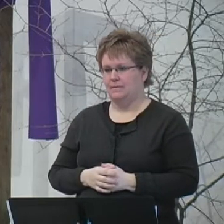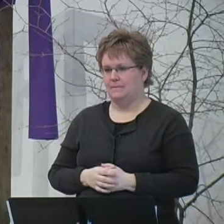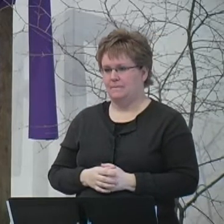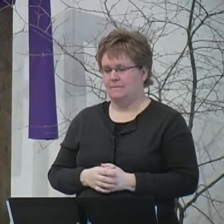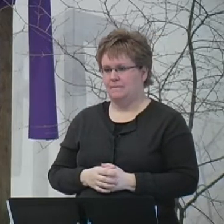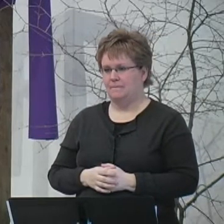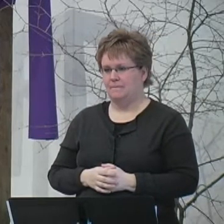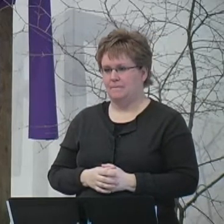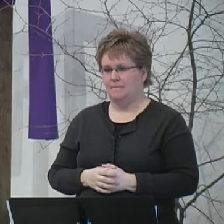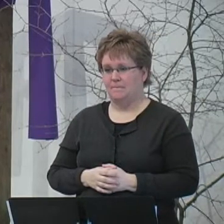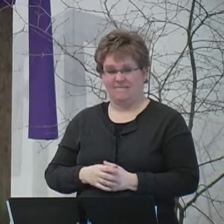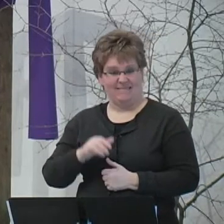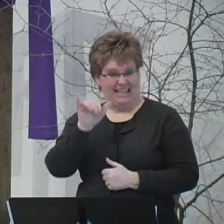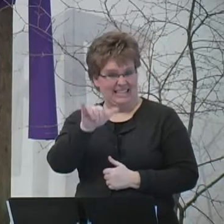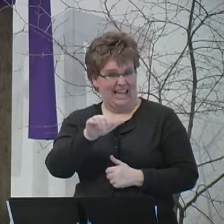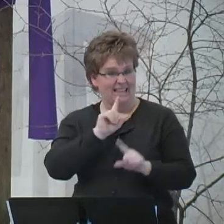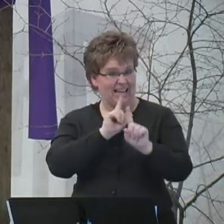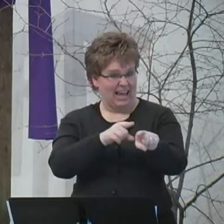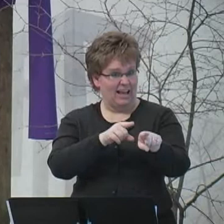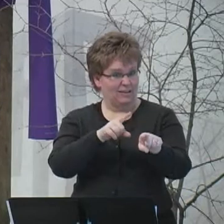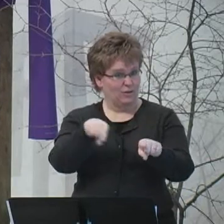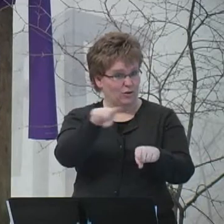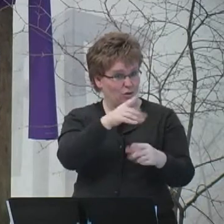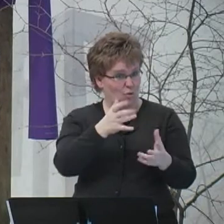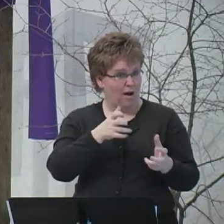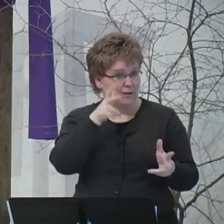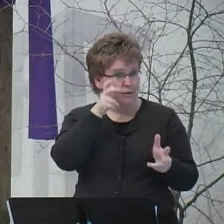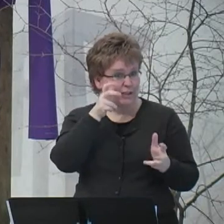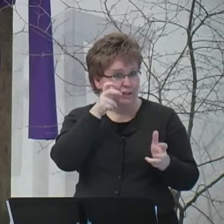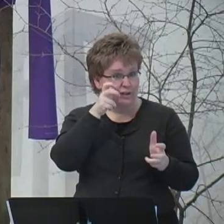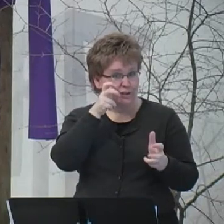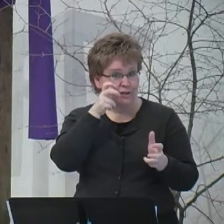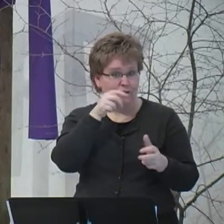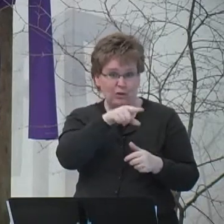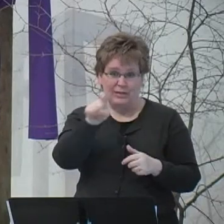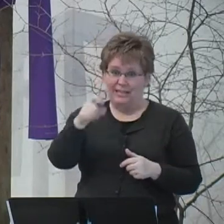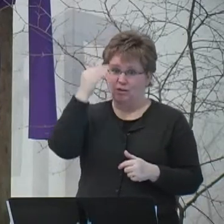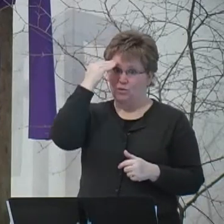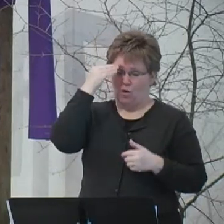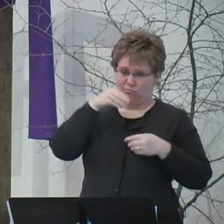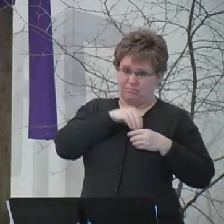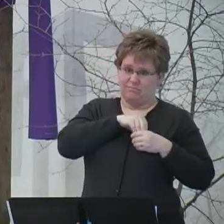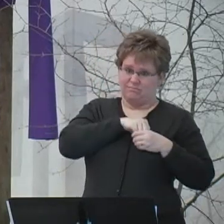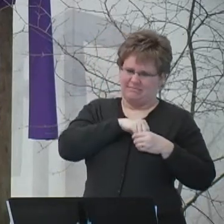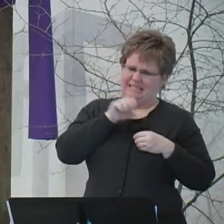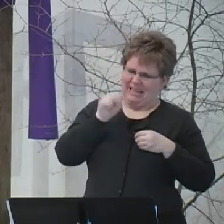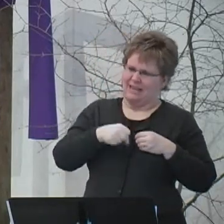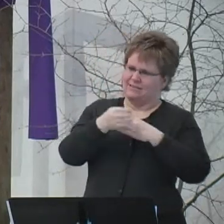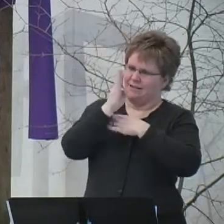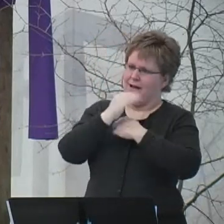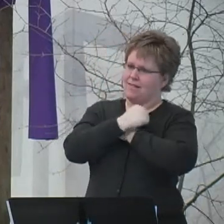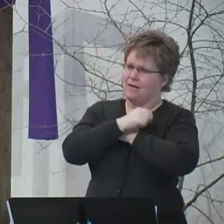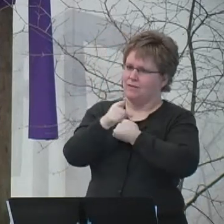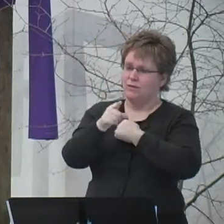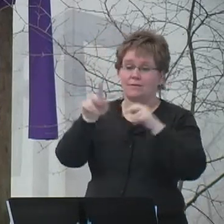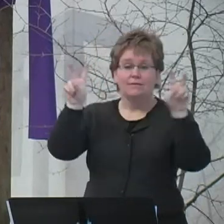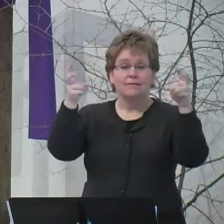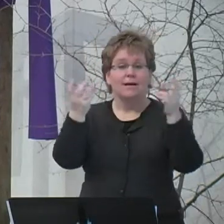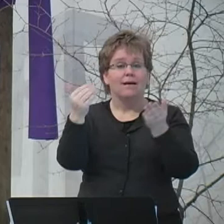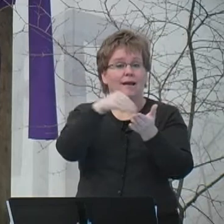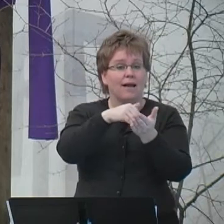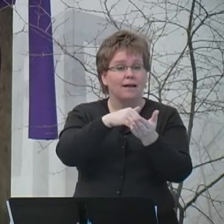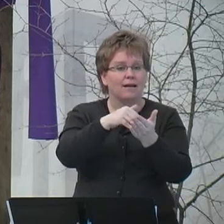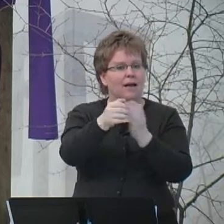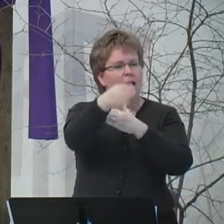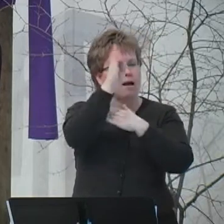Isn't that the answer we all want and need to know? For God so loved